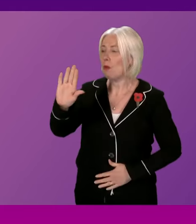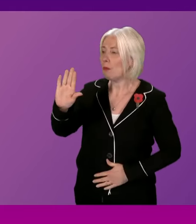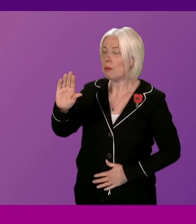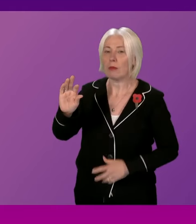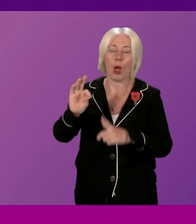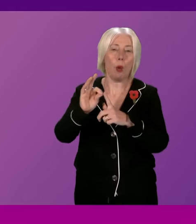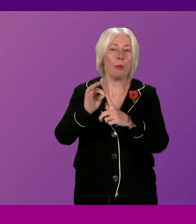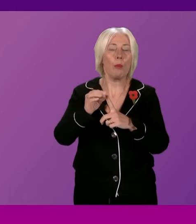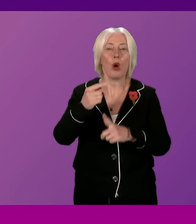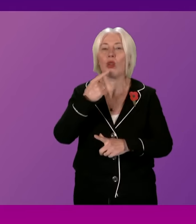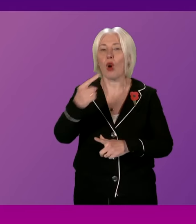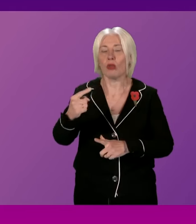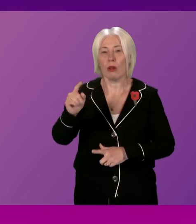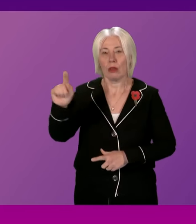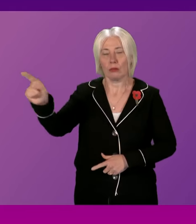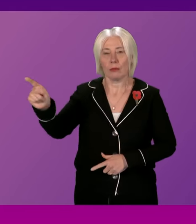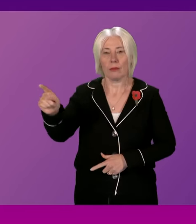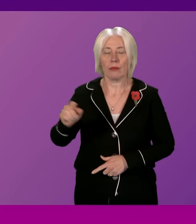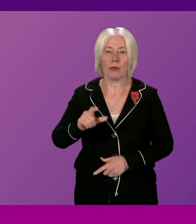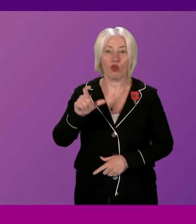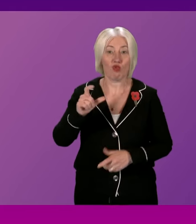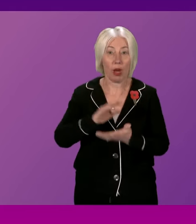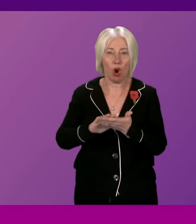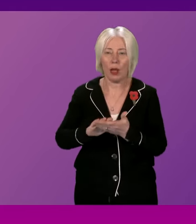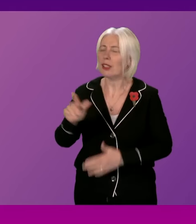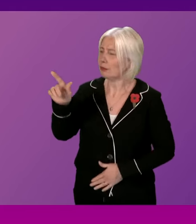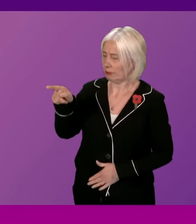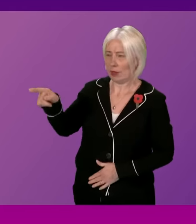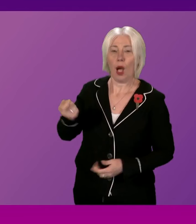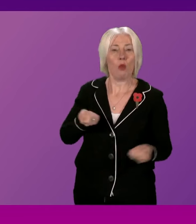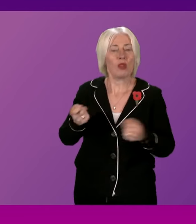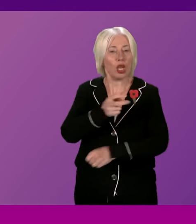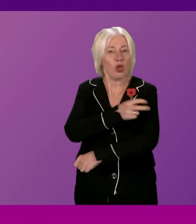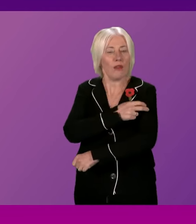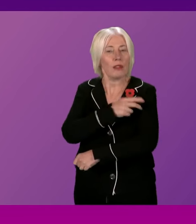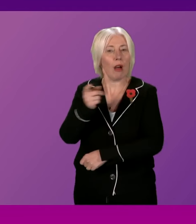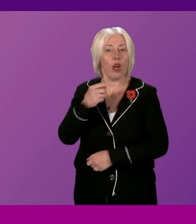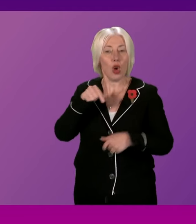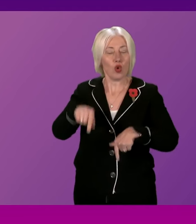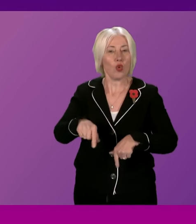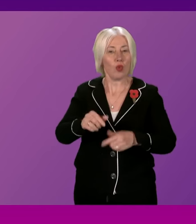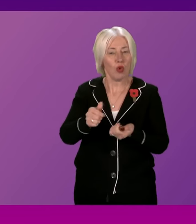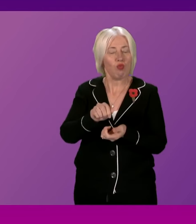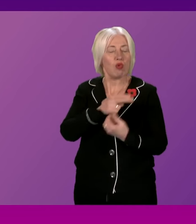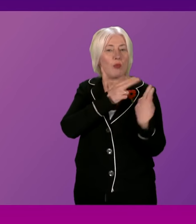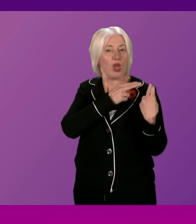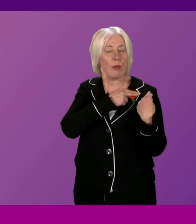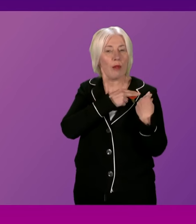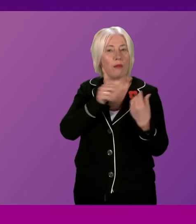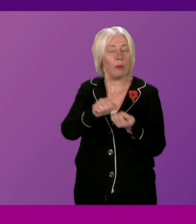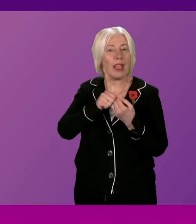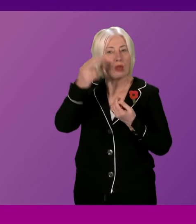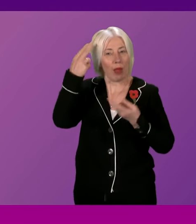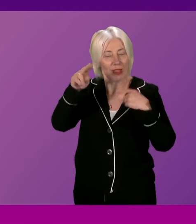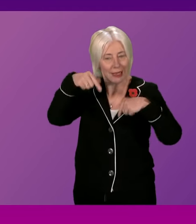Point of order Craig Hoy thank you presiding officer you are responsible for protecting the reputation of this parliament but last night it was